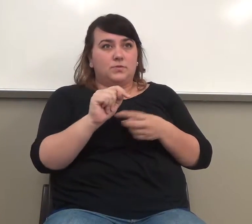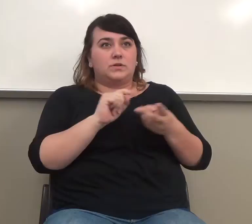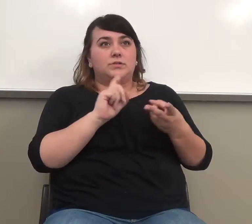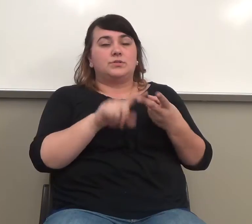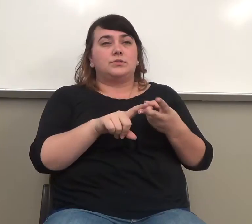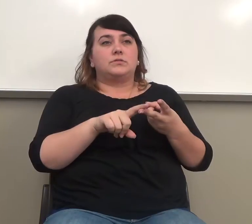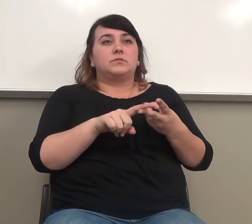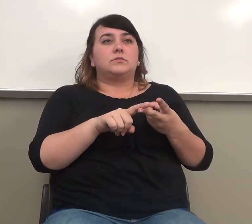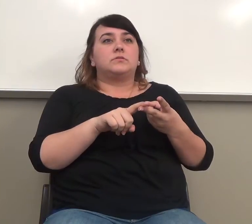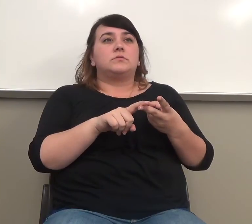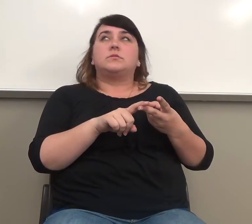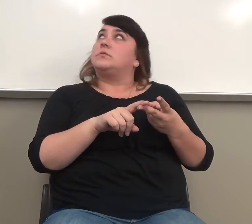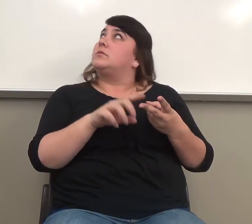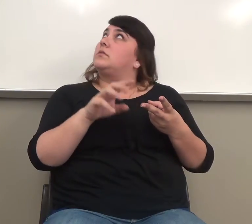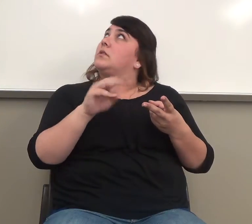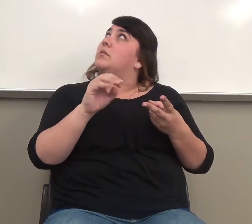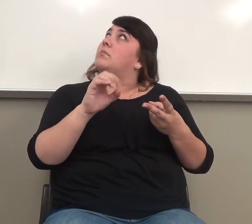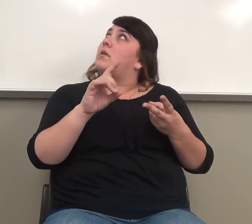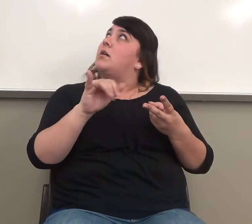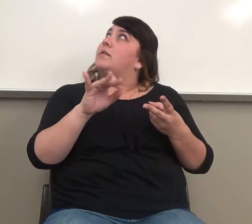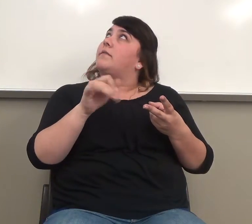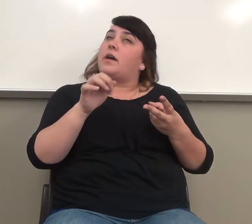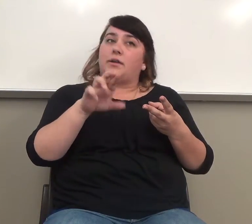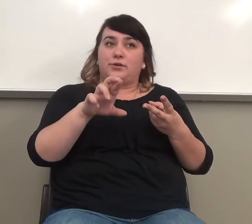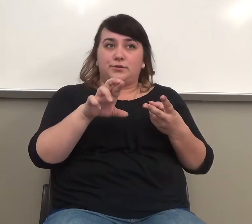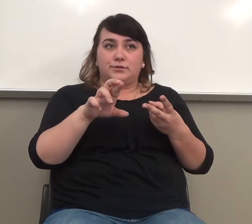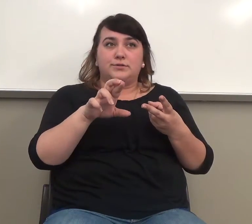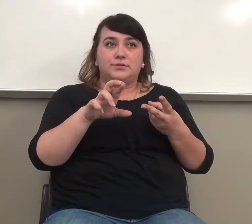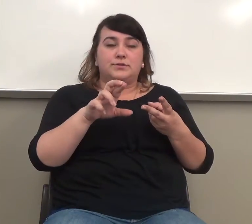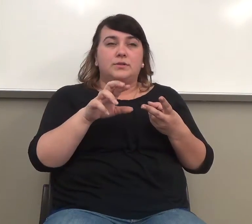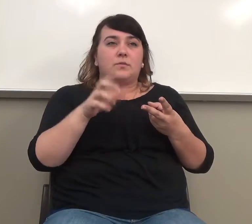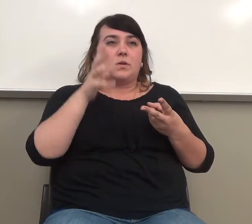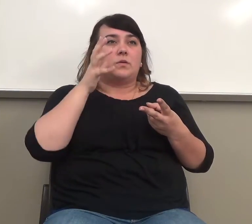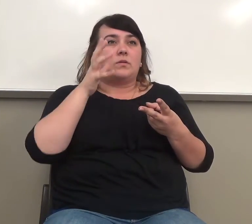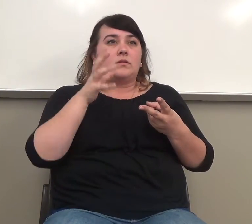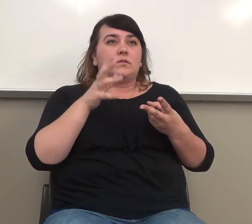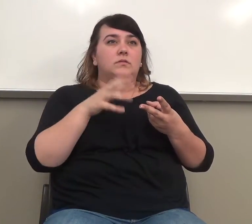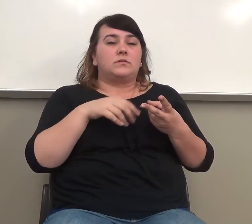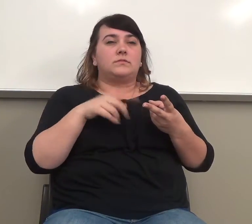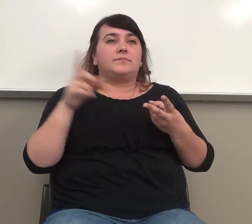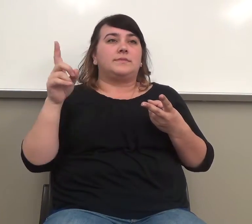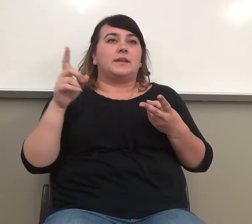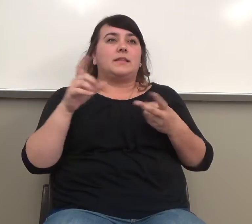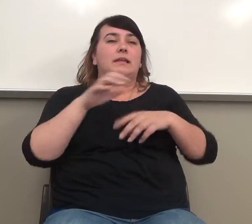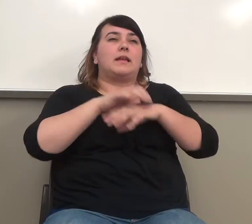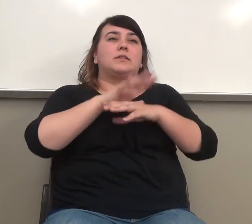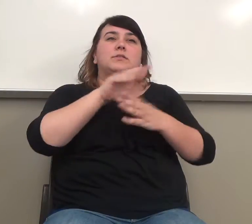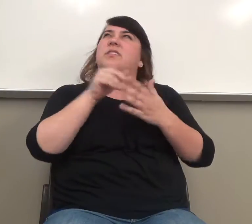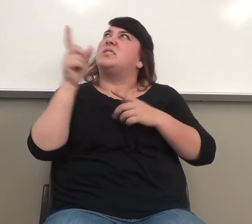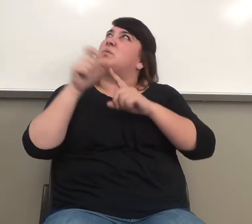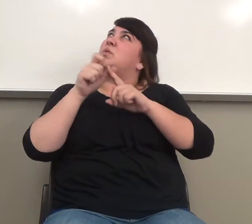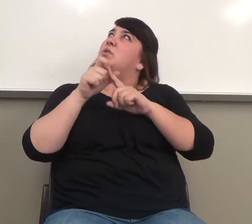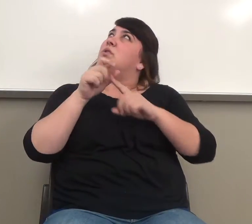We have modifiers, which you'll work on in the English Center. What is this? We're redundant.